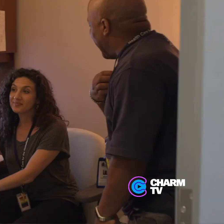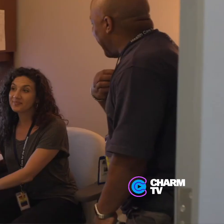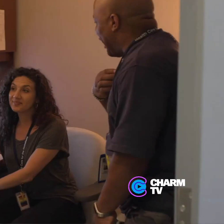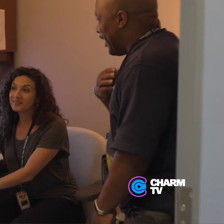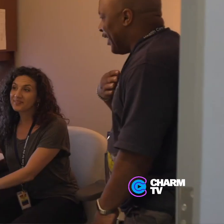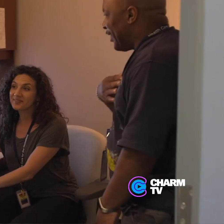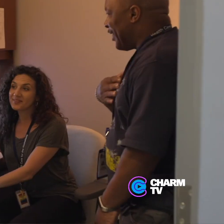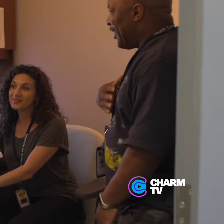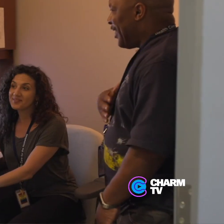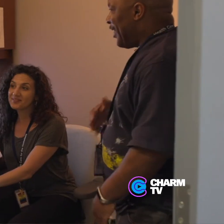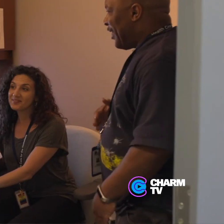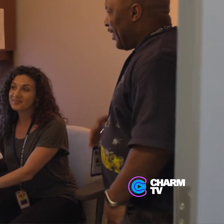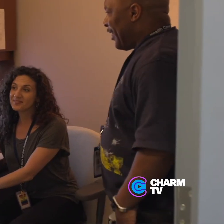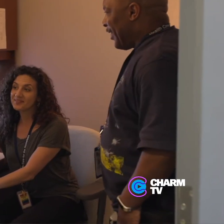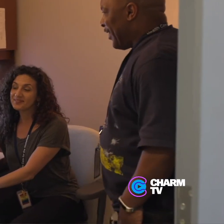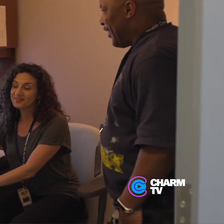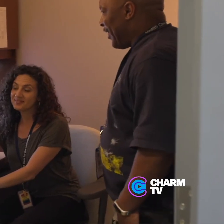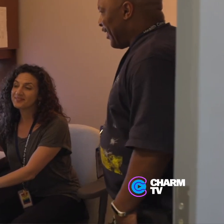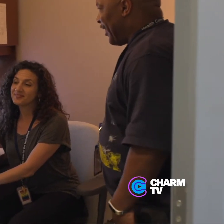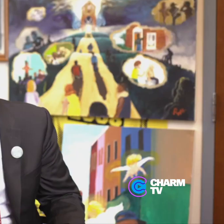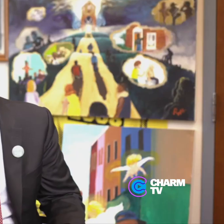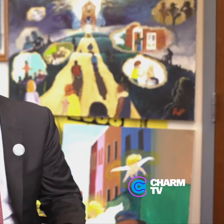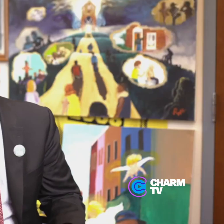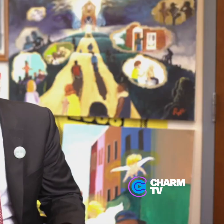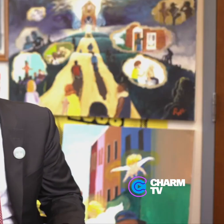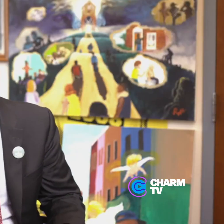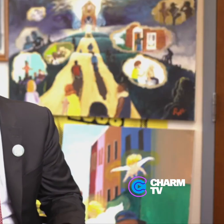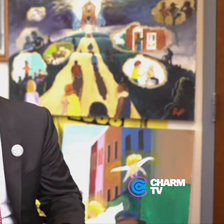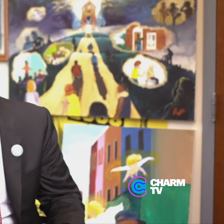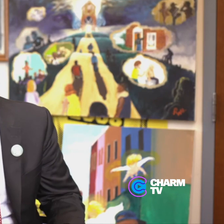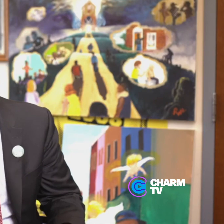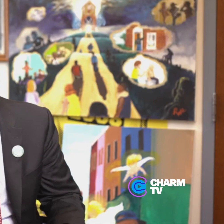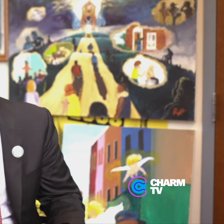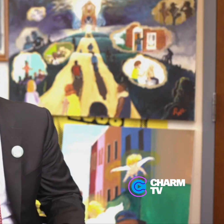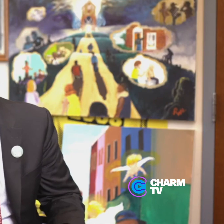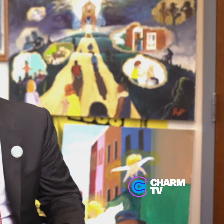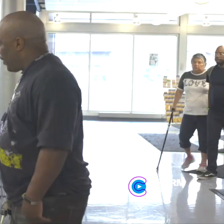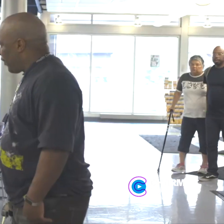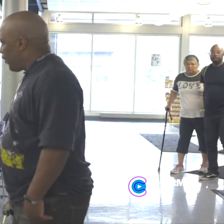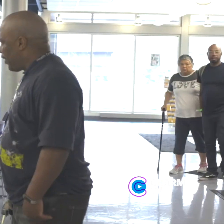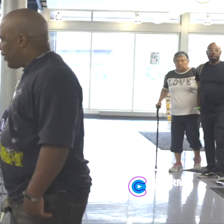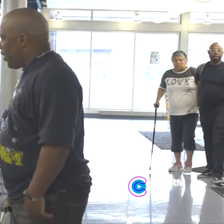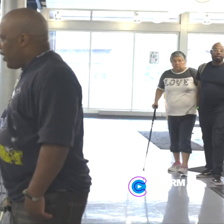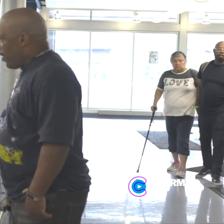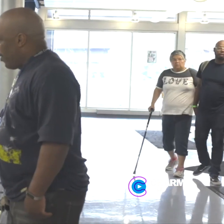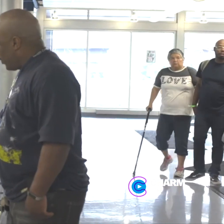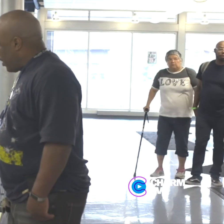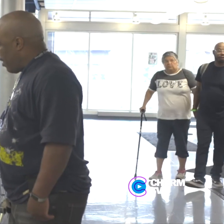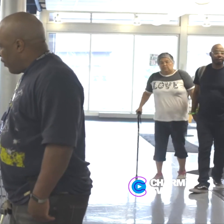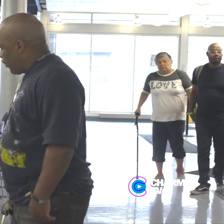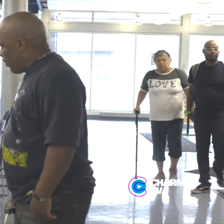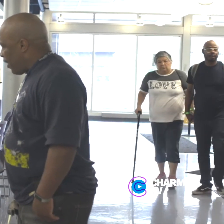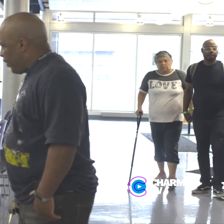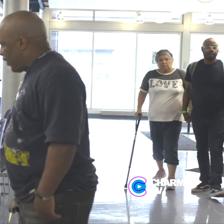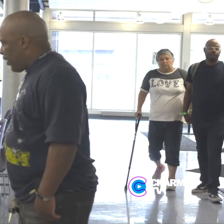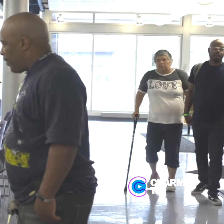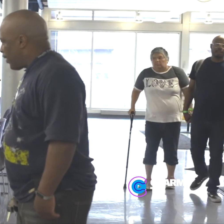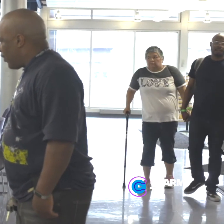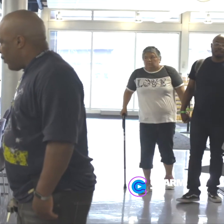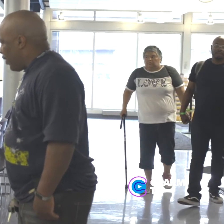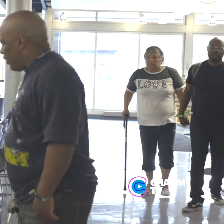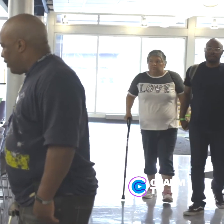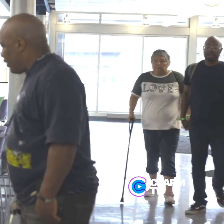I do everything they asked me to do. Housing is health care. Our peer providers are critically